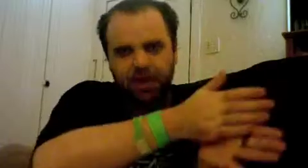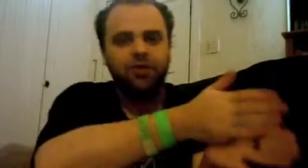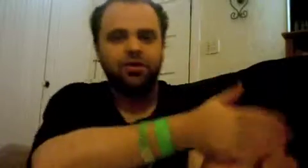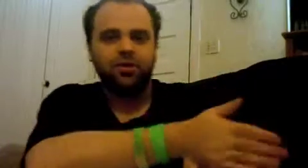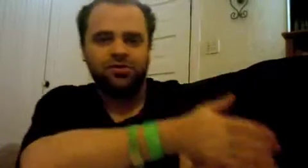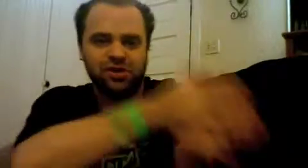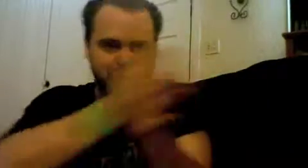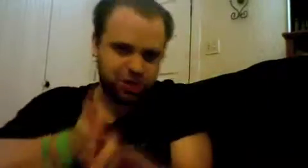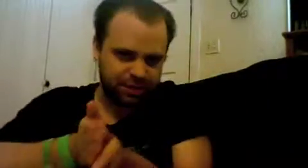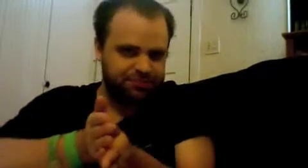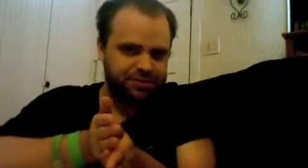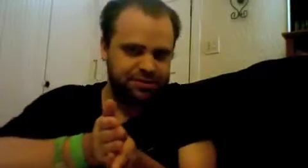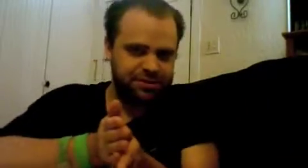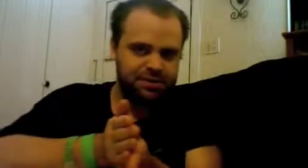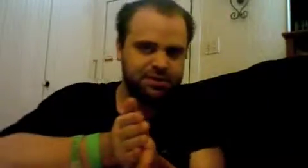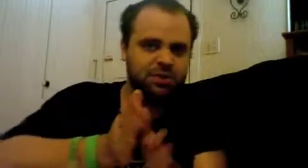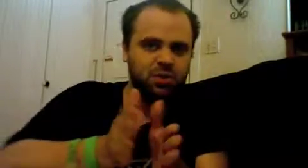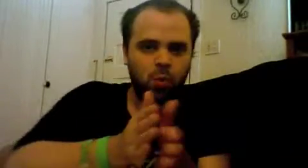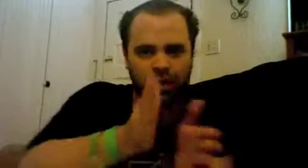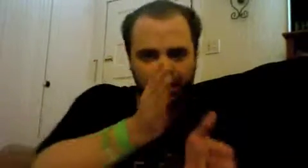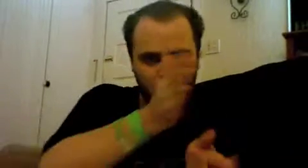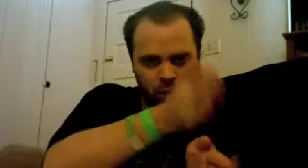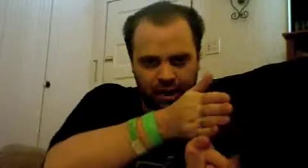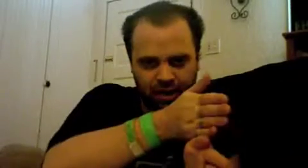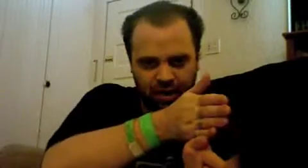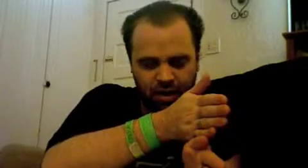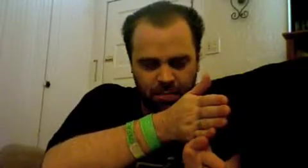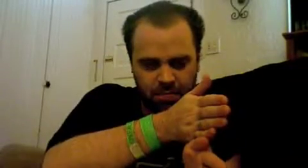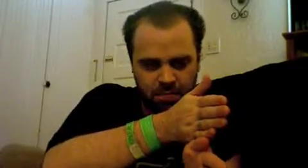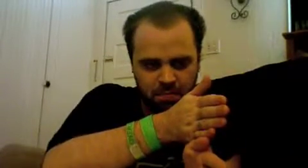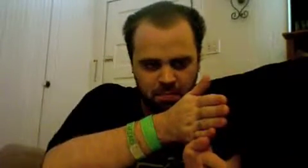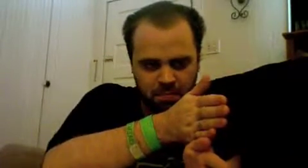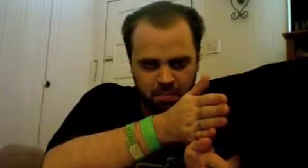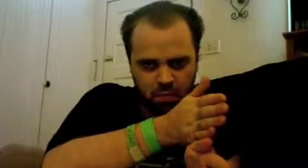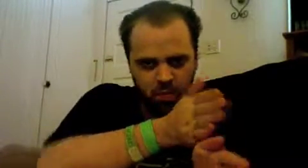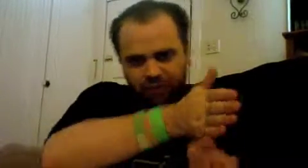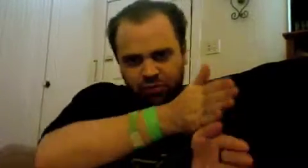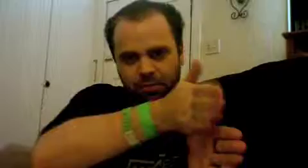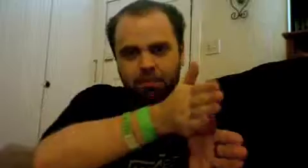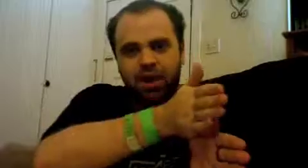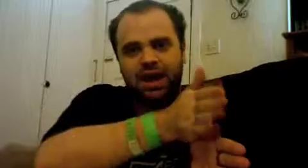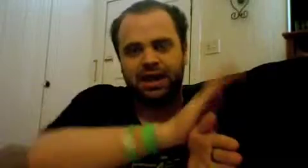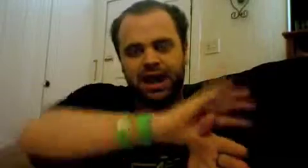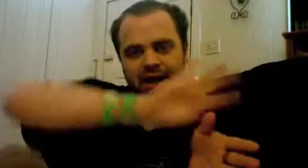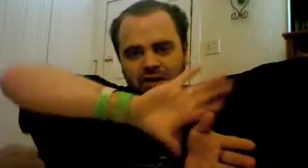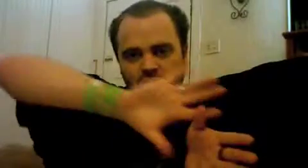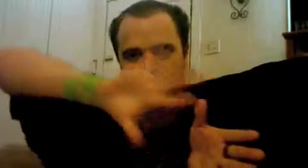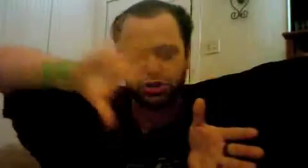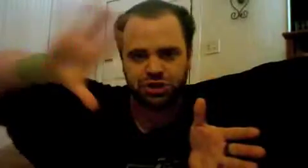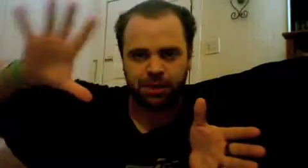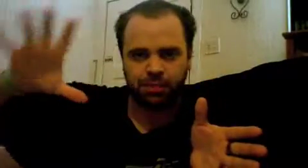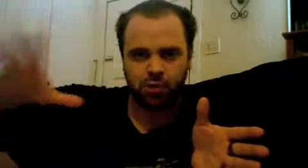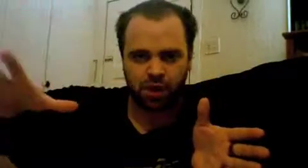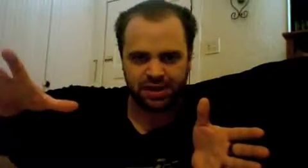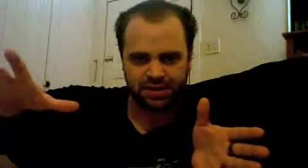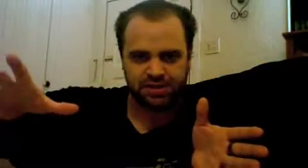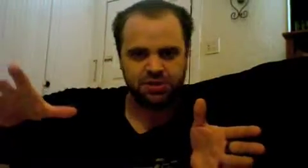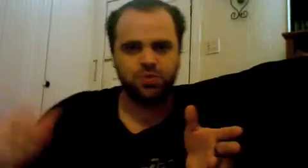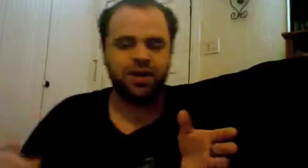undergoes a shift when it when it when there's a break and a new shape arises right